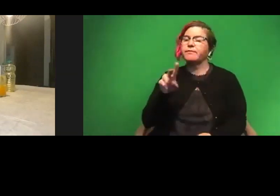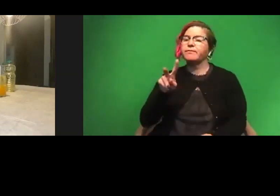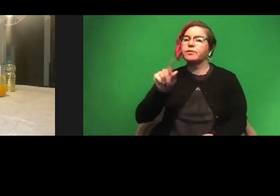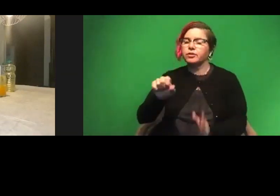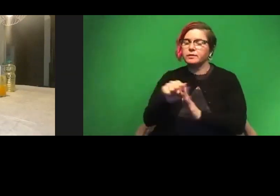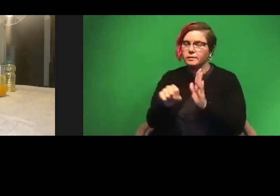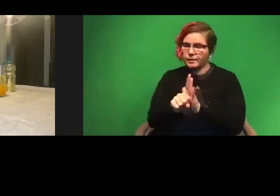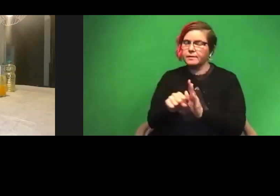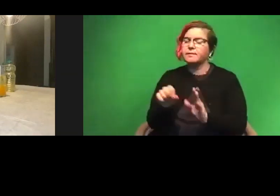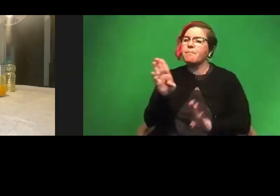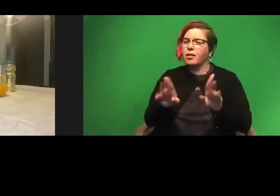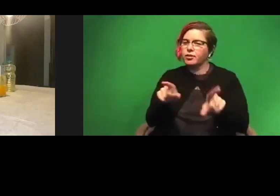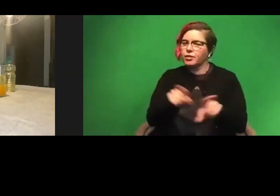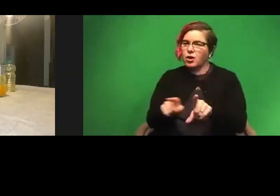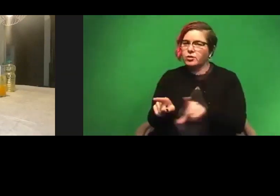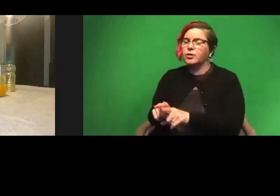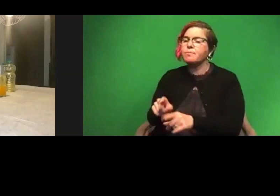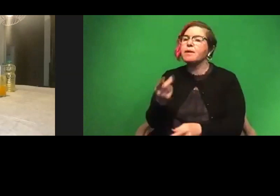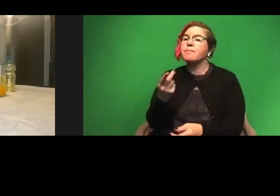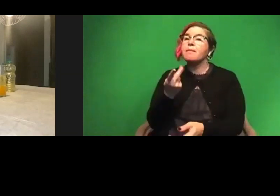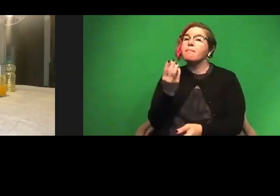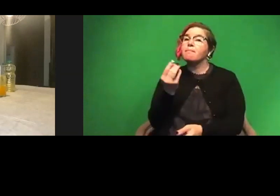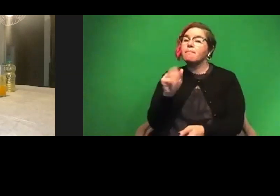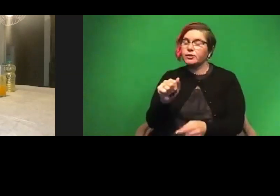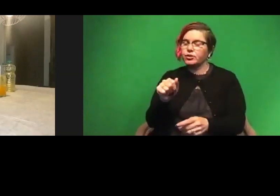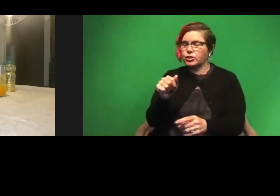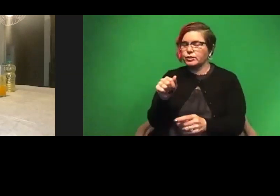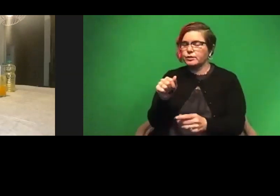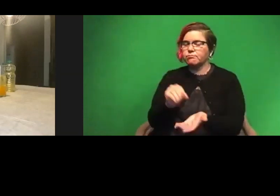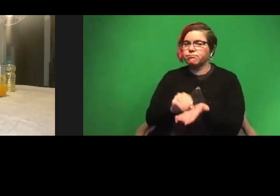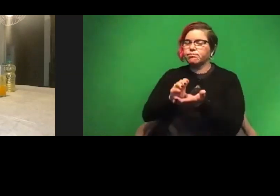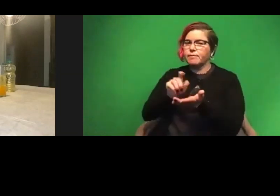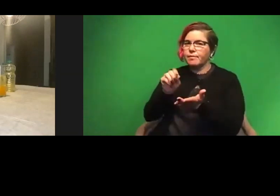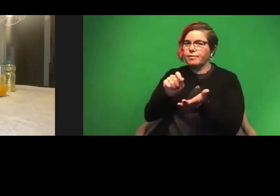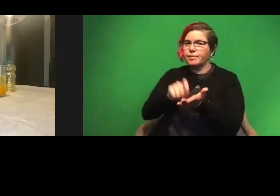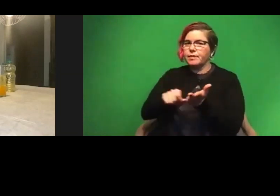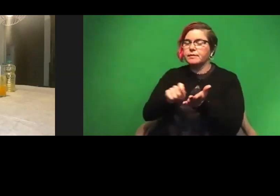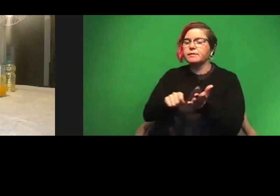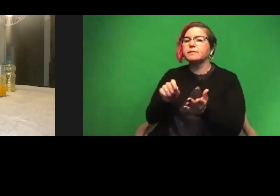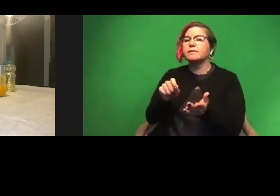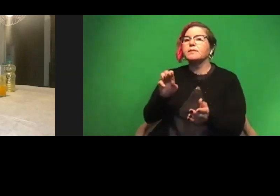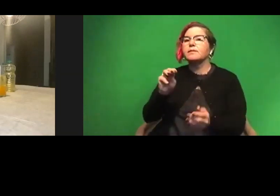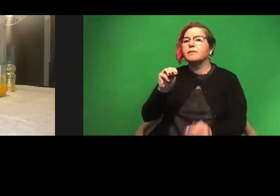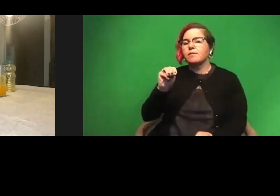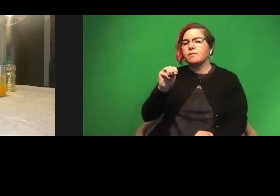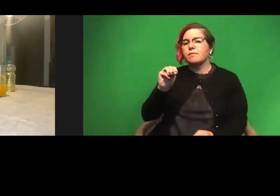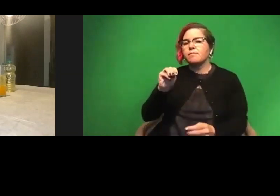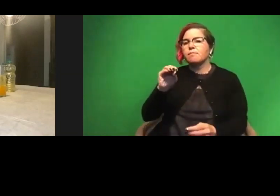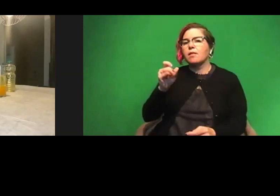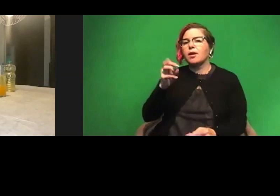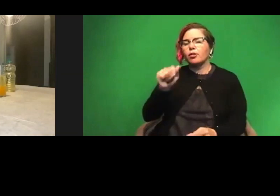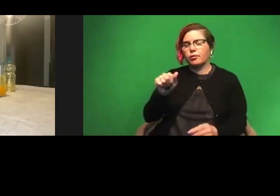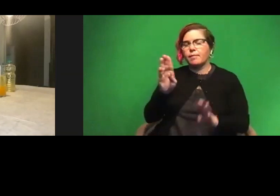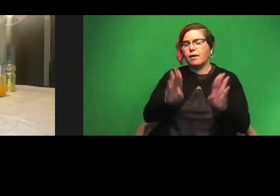biology as well, but my master's thesis was built off of micro, I'm sorry, um, molecular biology. And then